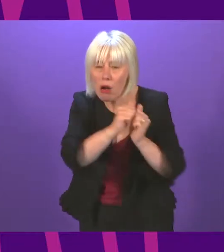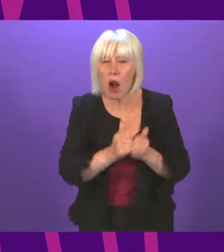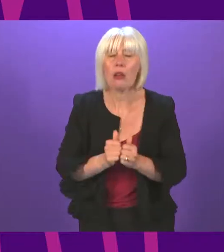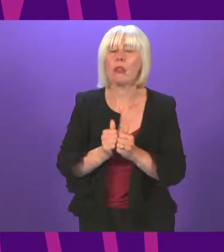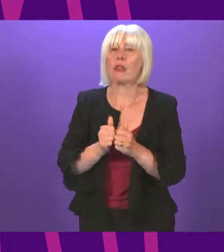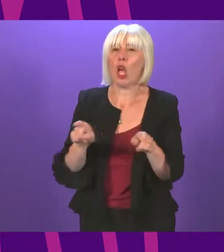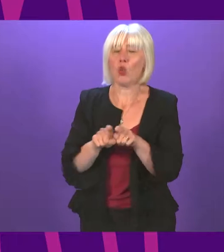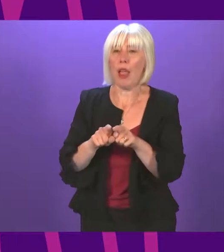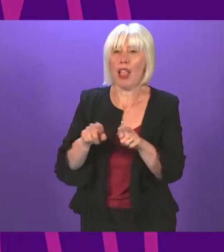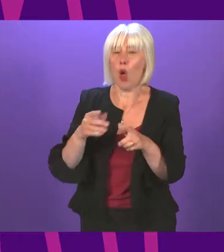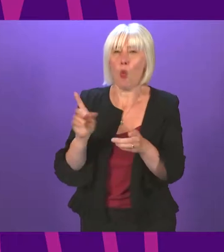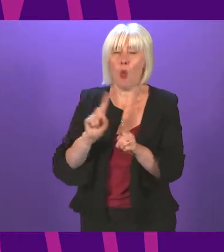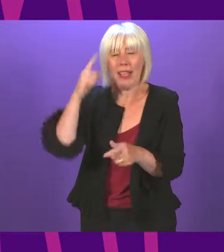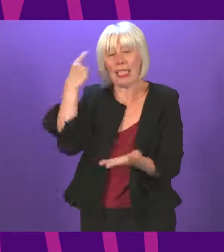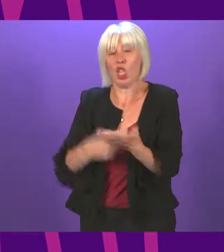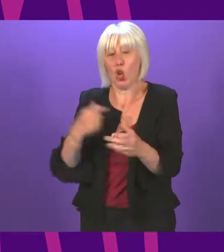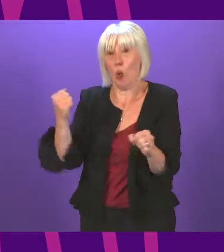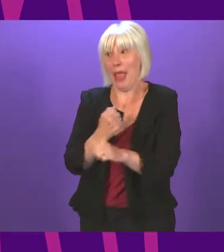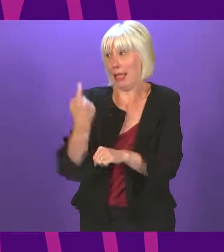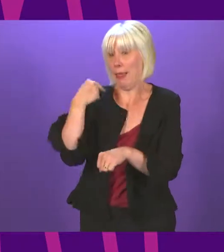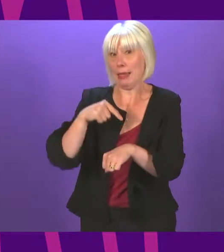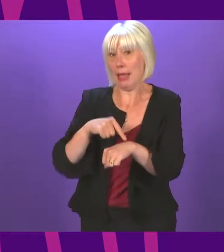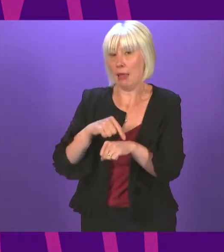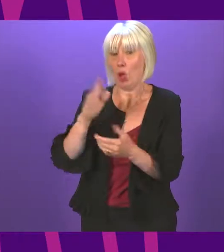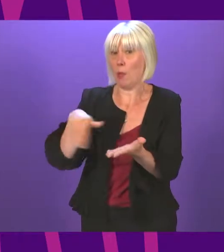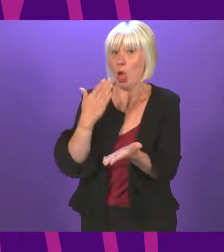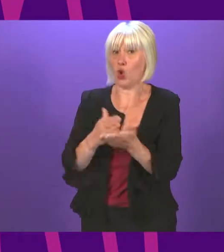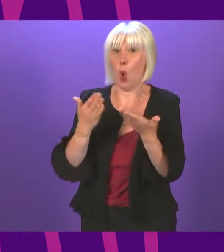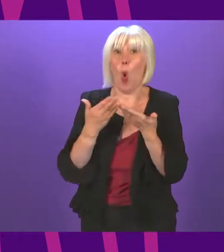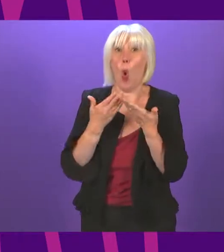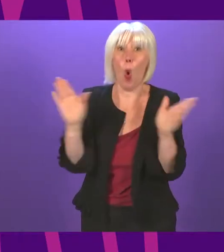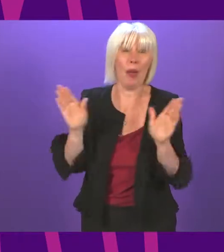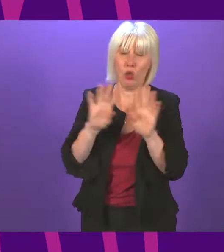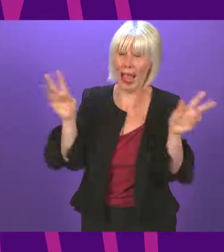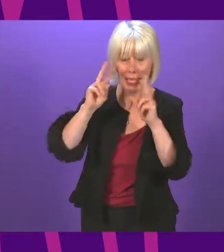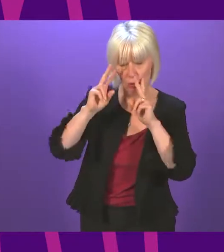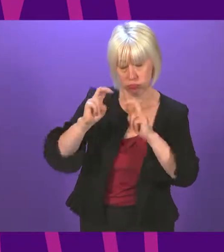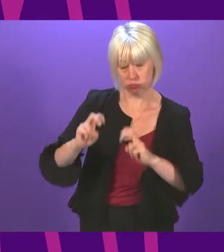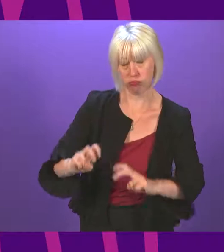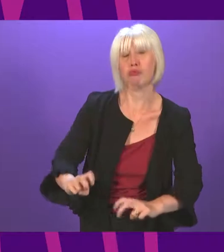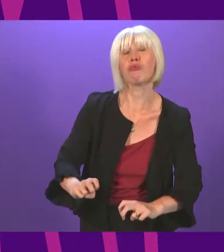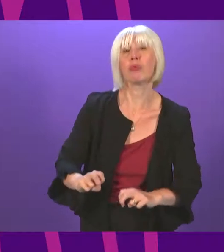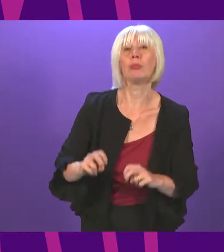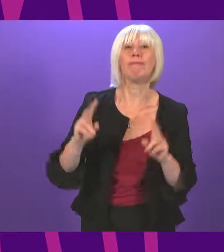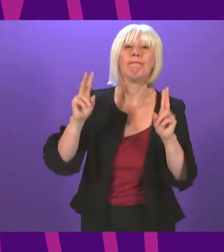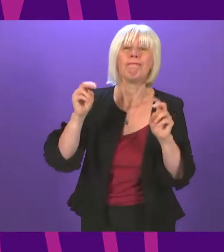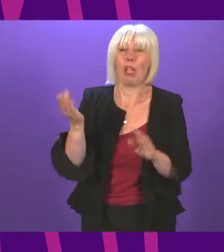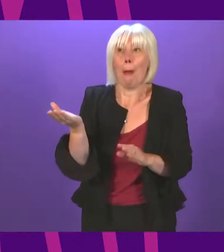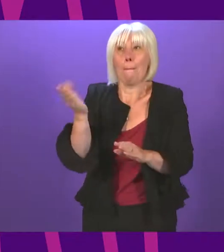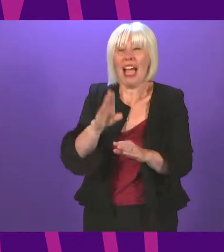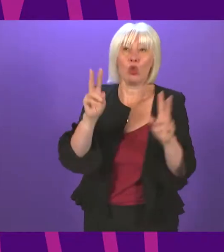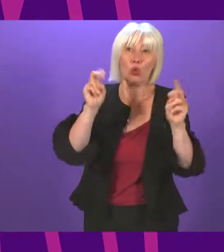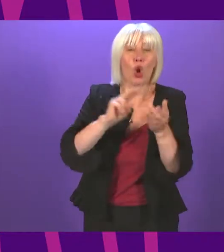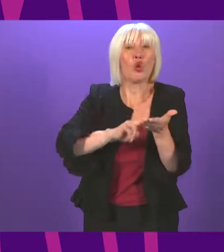process that was involved to full and open scrutiny. Our continuing move back towards normality would not be possible